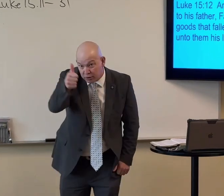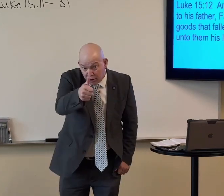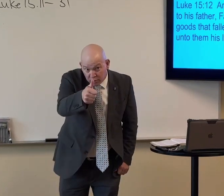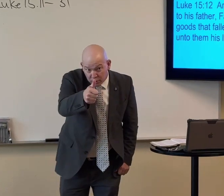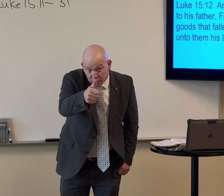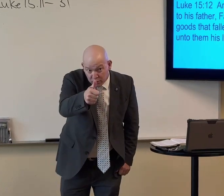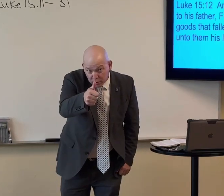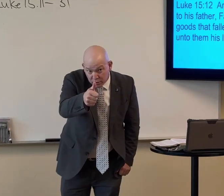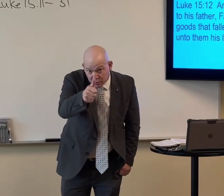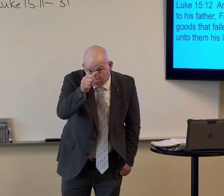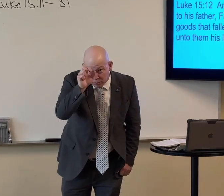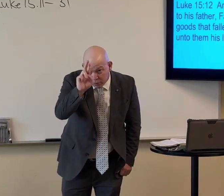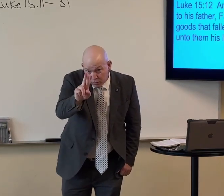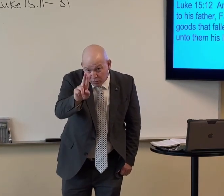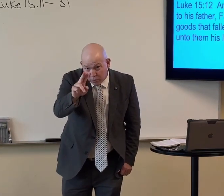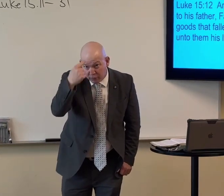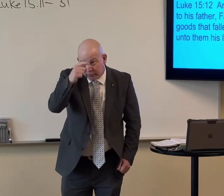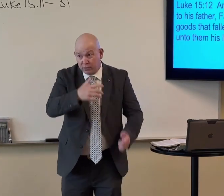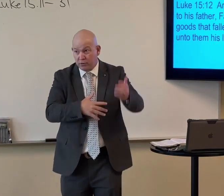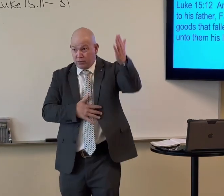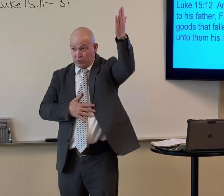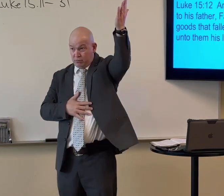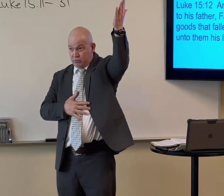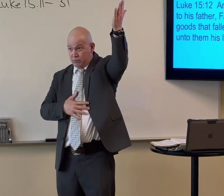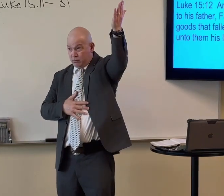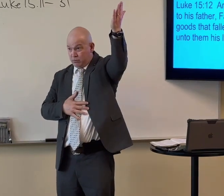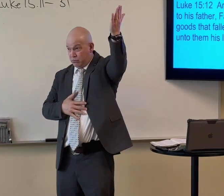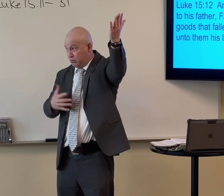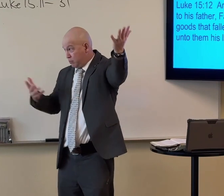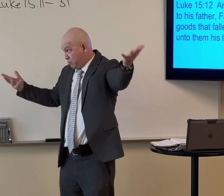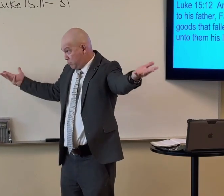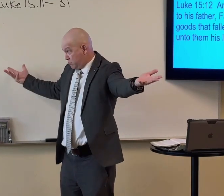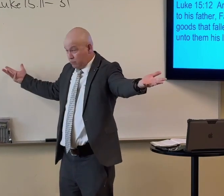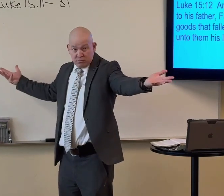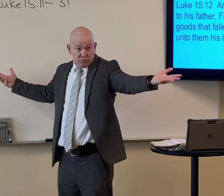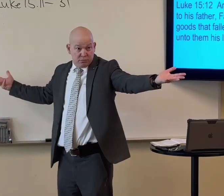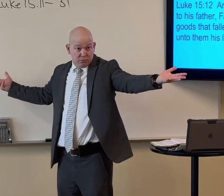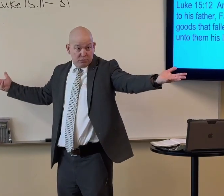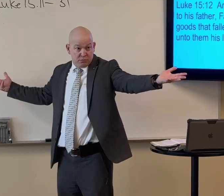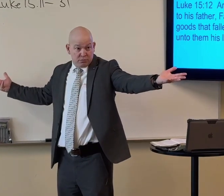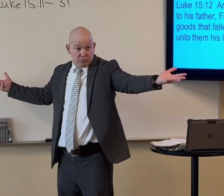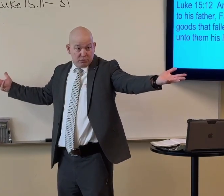Do use these things for yourselves or do you use it for him? What are you doing?